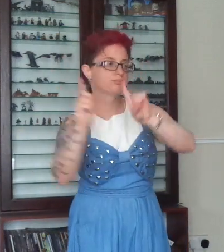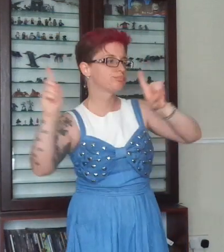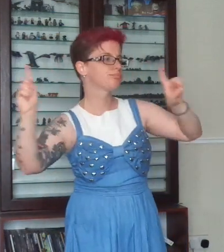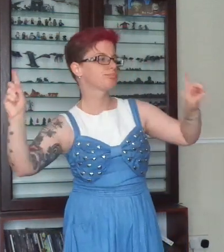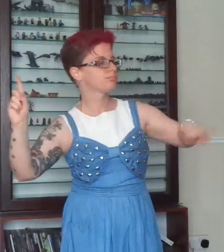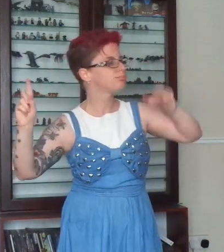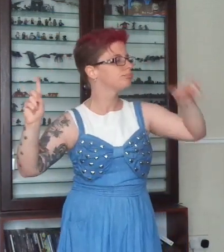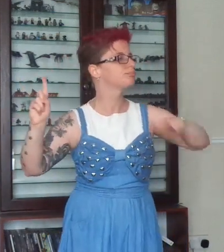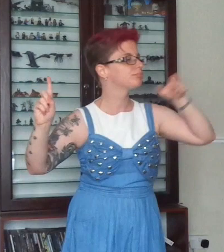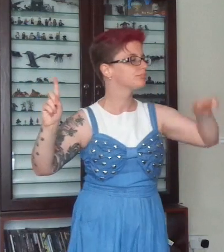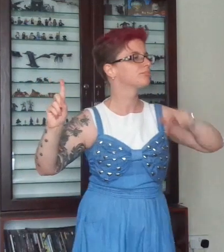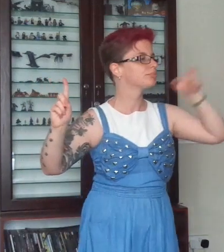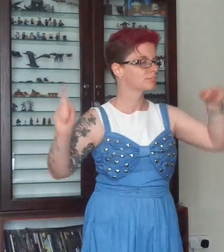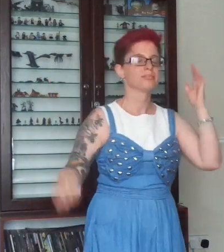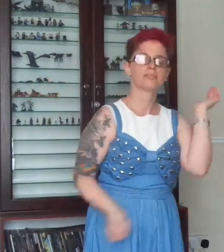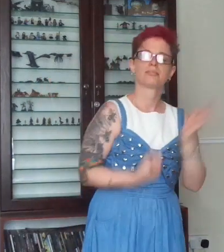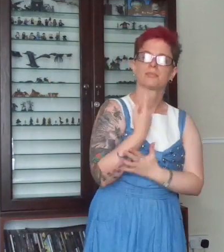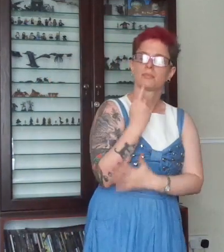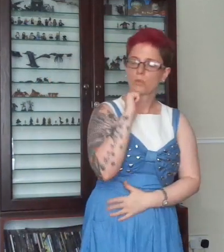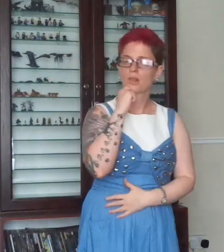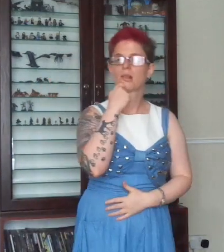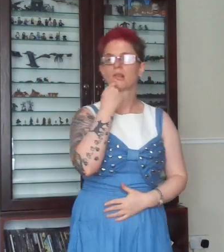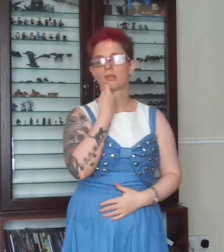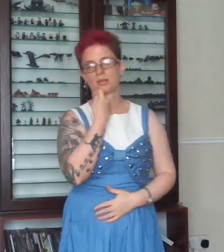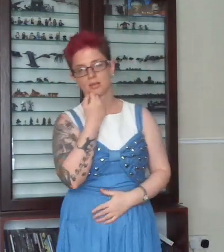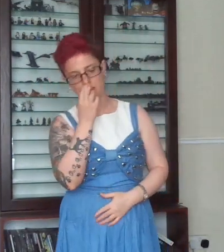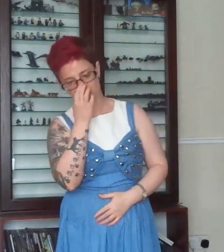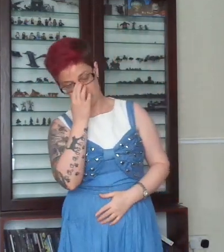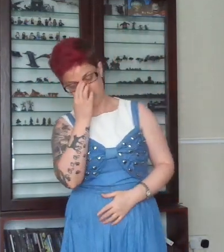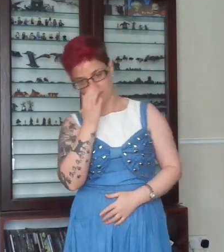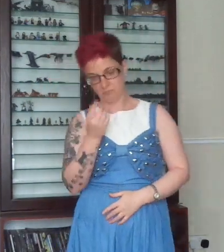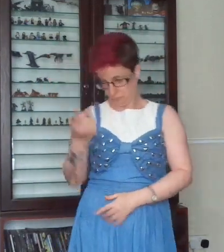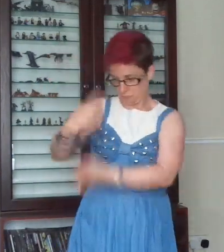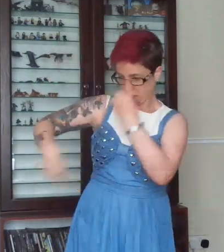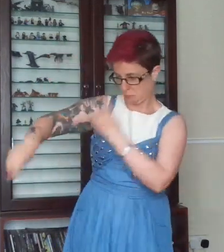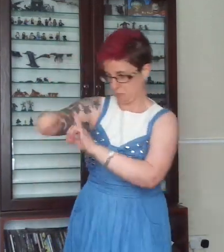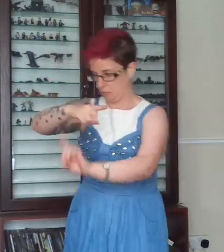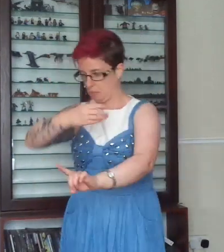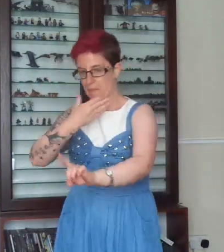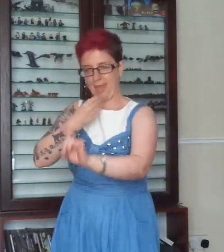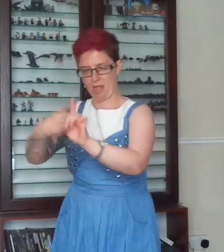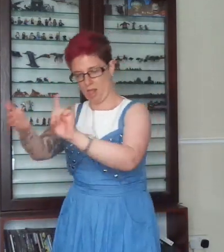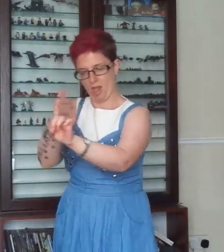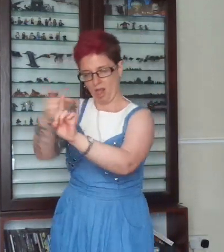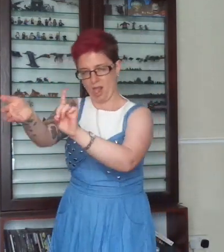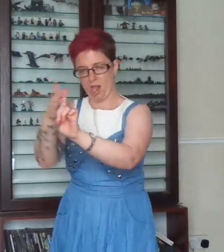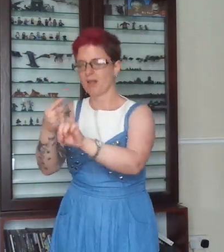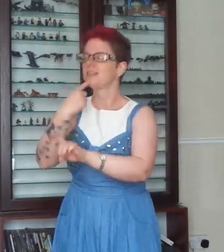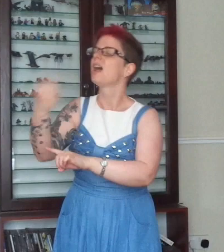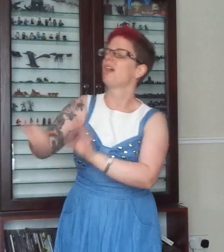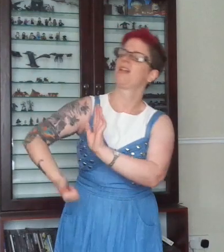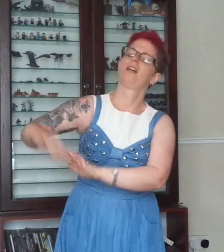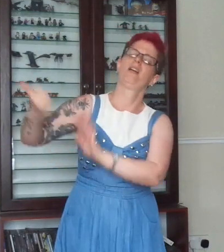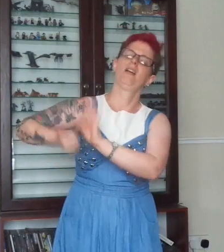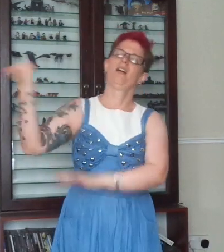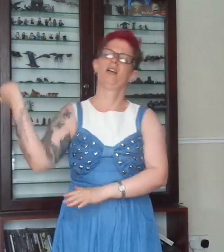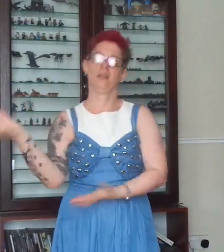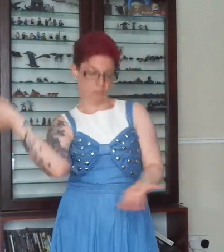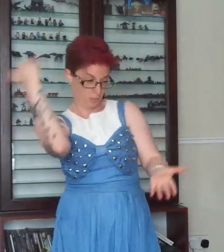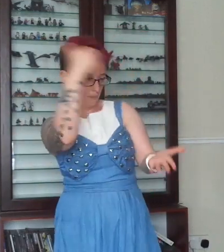birds that don't rise So you can tell the heroes, go hide, my sense of wonder's